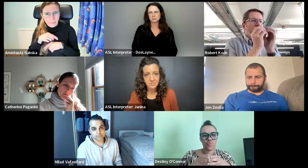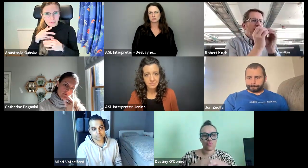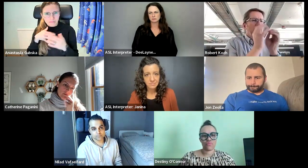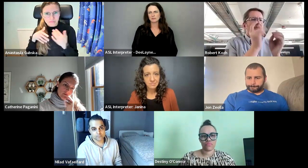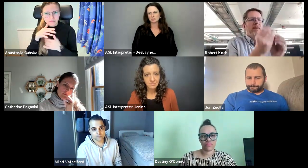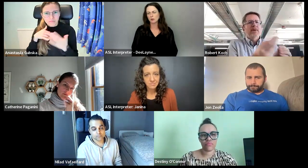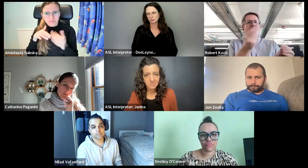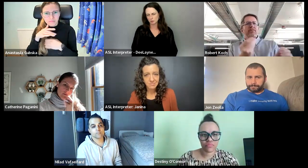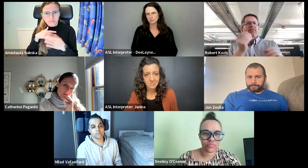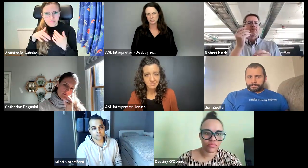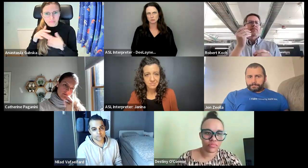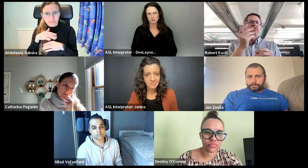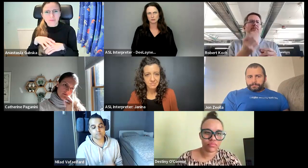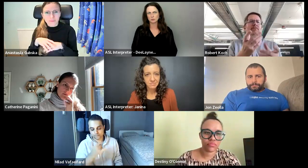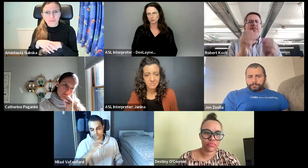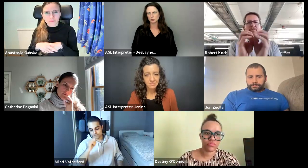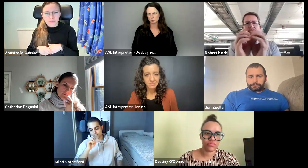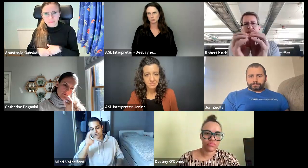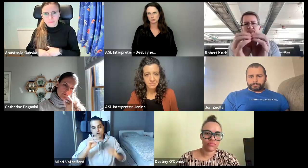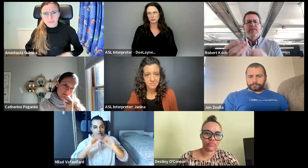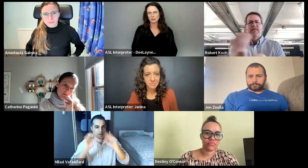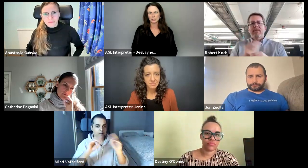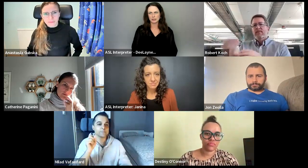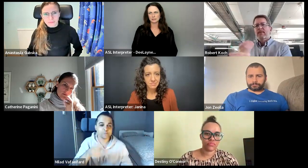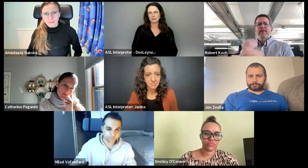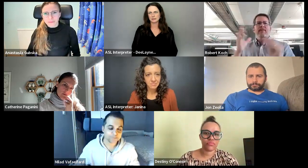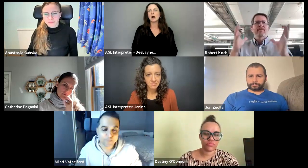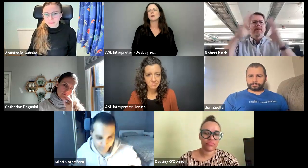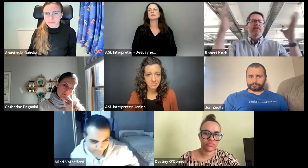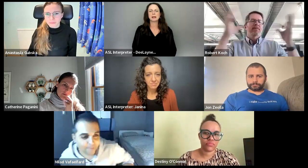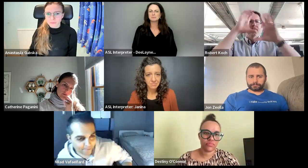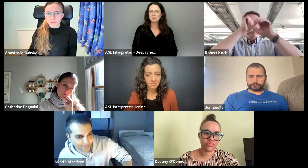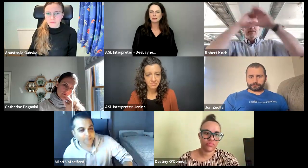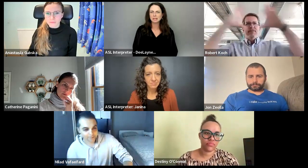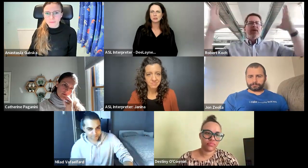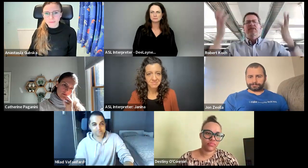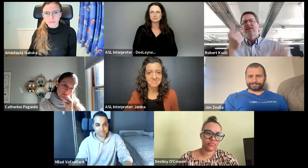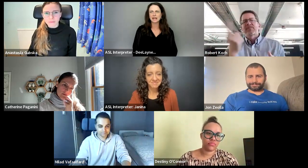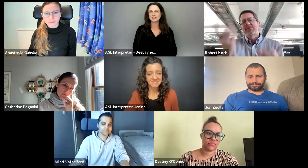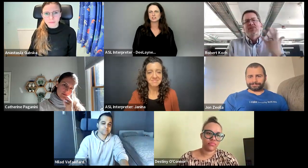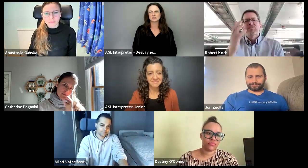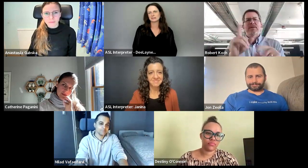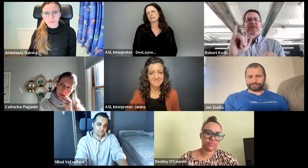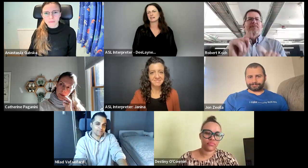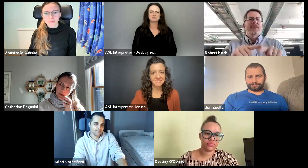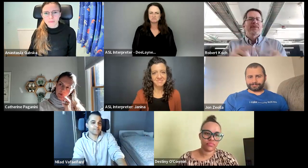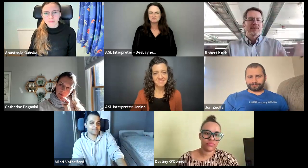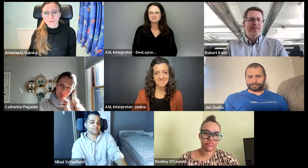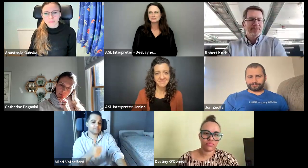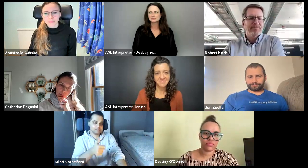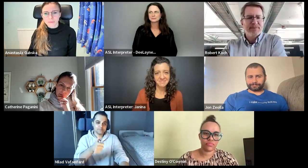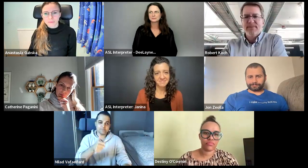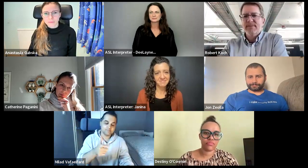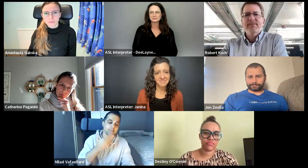They just have a smaller group discussion within the larger group and, um, oh, I'm clear now. Okay. Thank you. Yeah. It's just that, that idea.